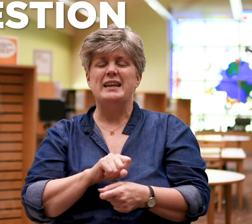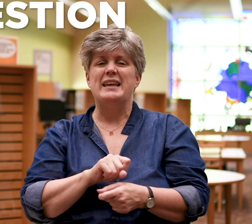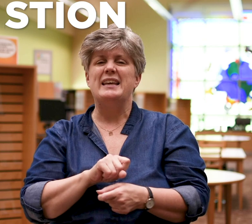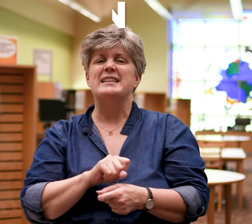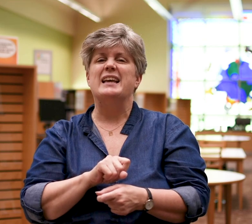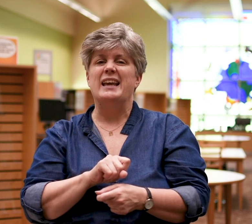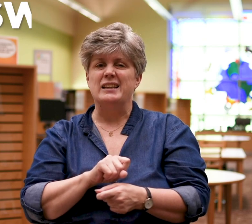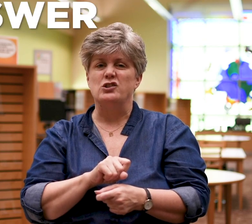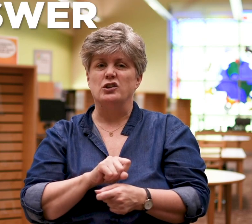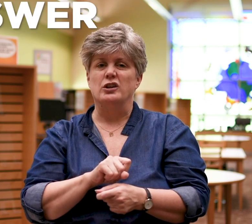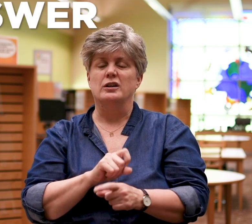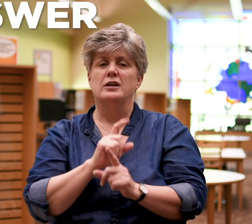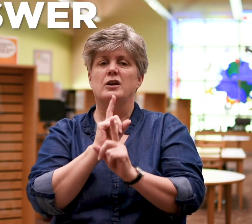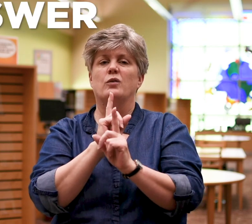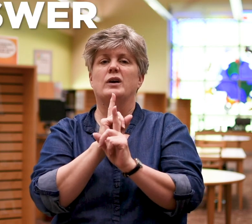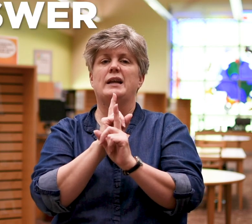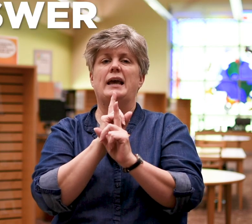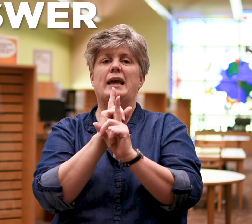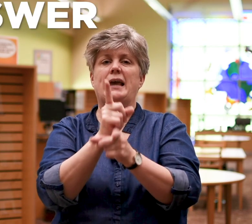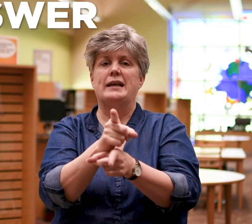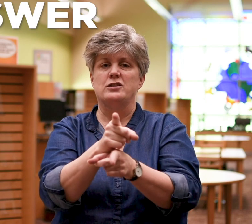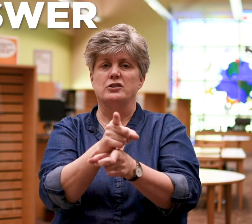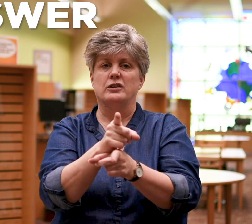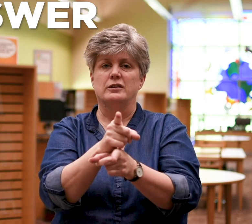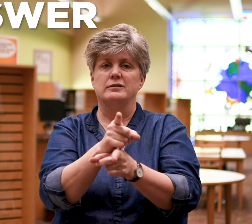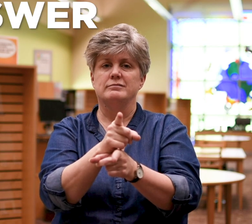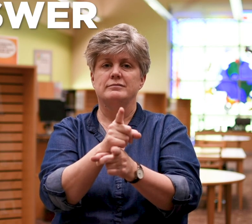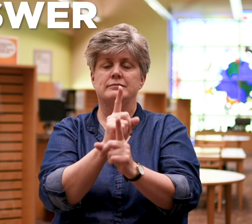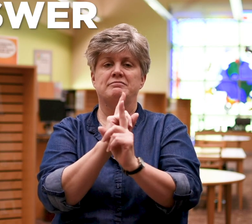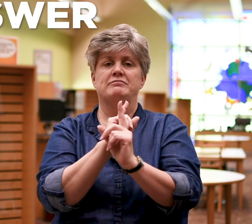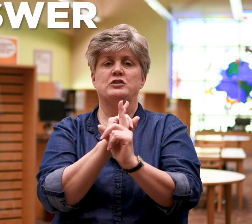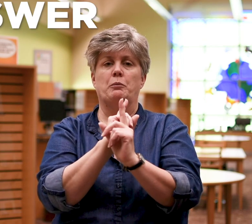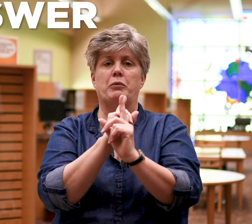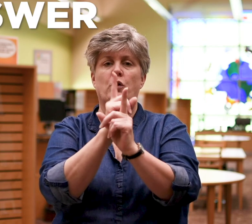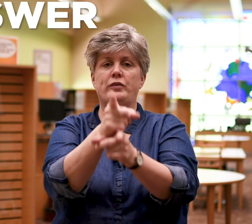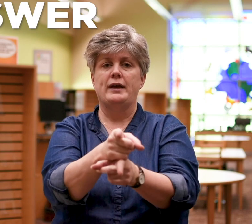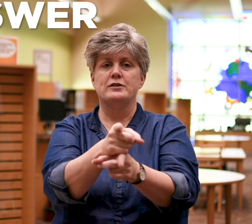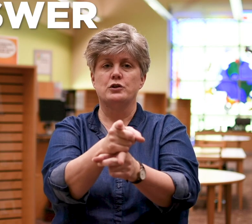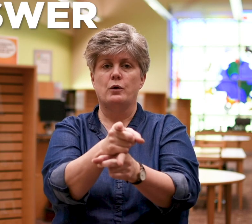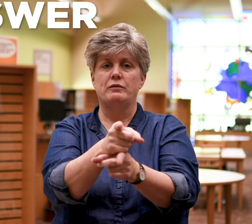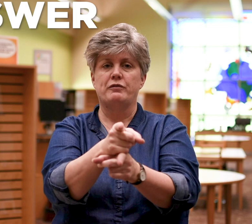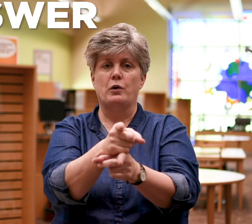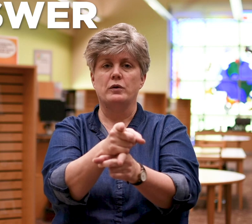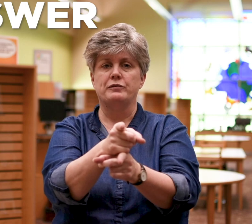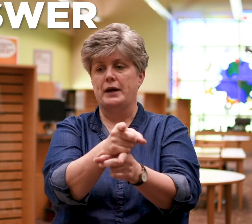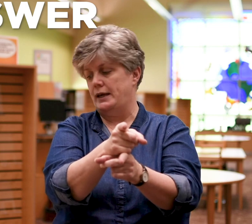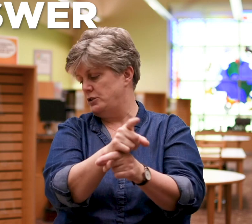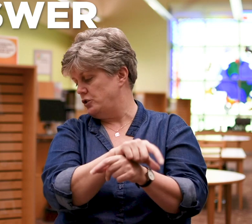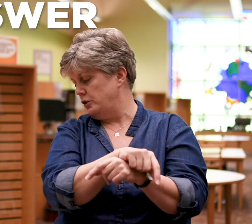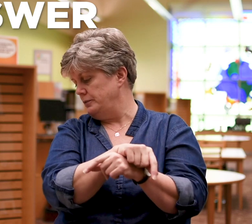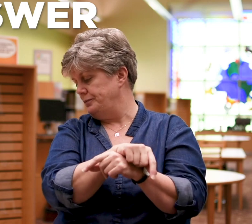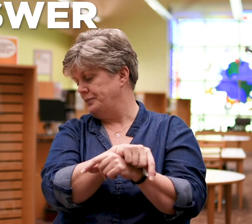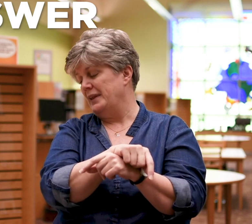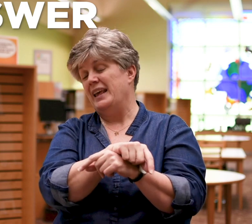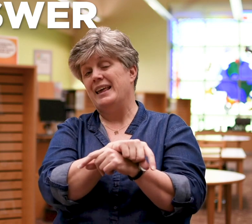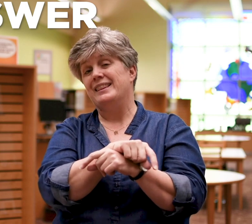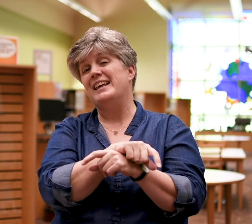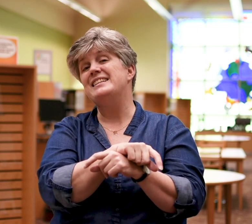is answer we're gonna answer so both hands are going forward for answer then